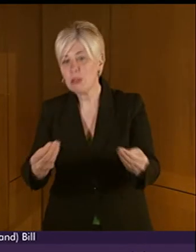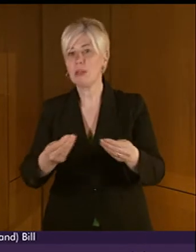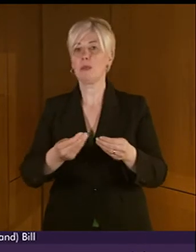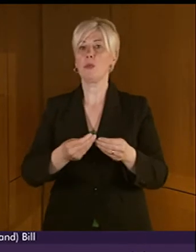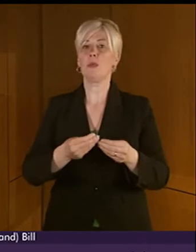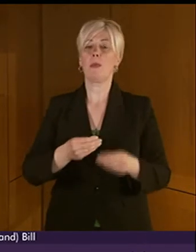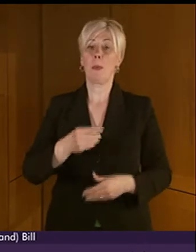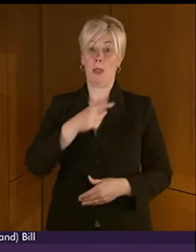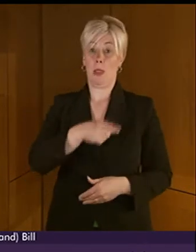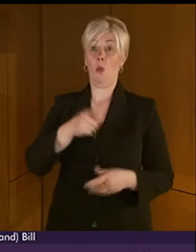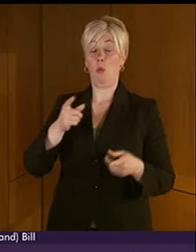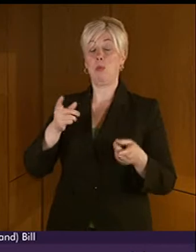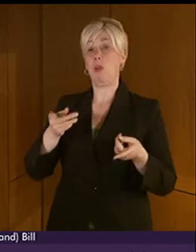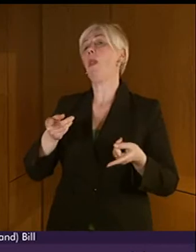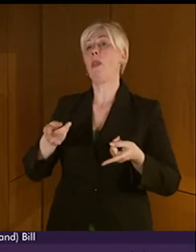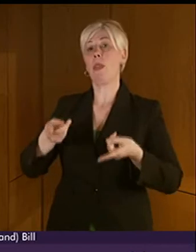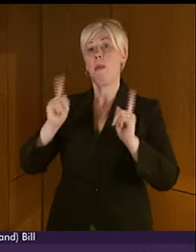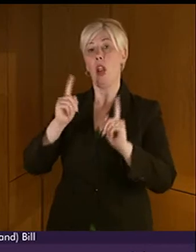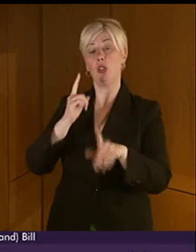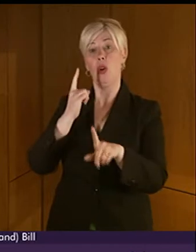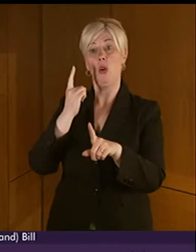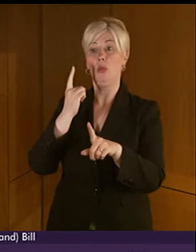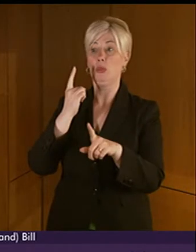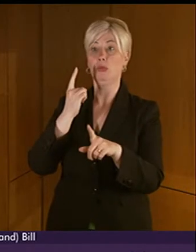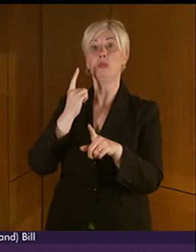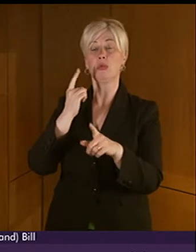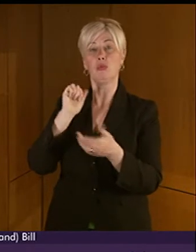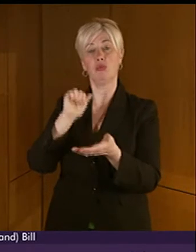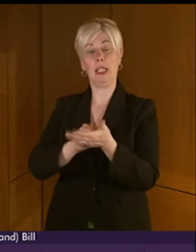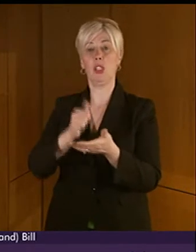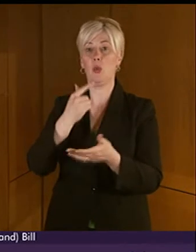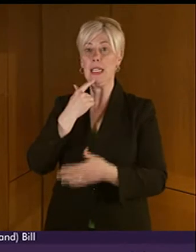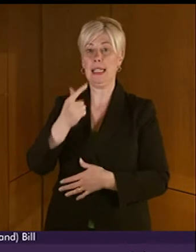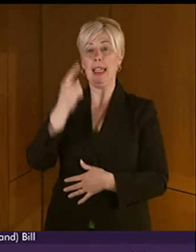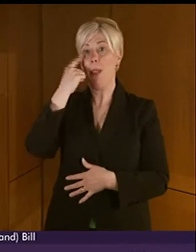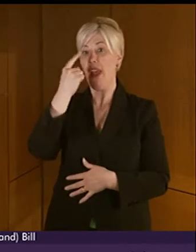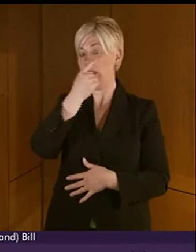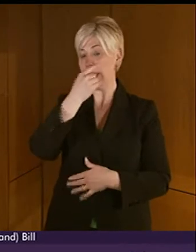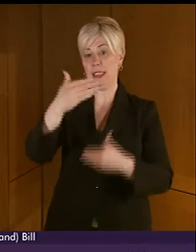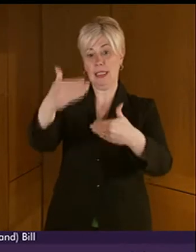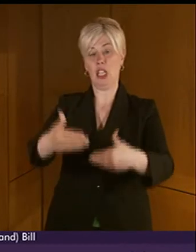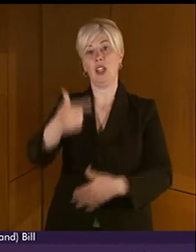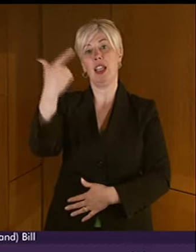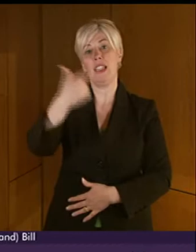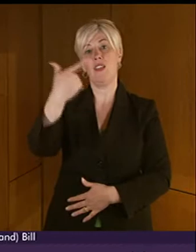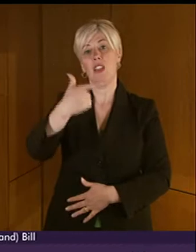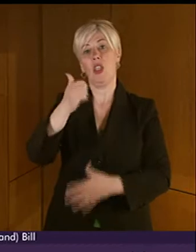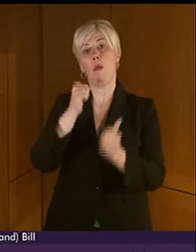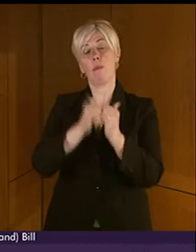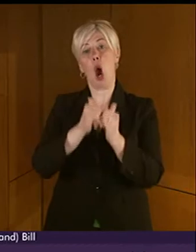encapsulated the purpose of my bill when he said that the evidence session on the 17th of March,